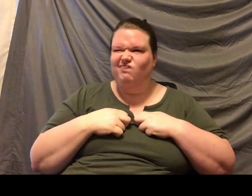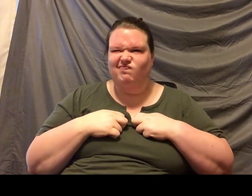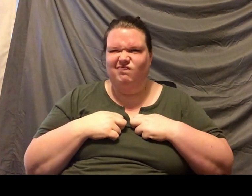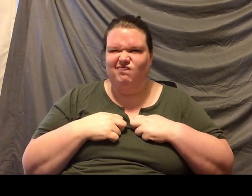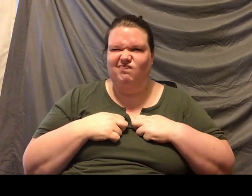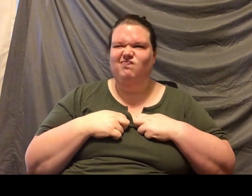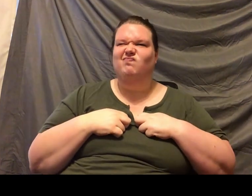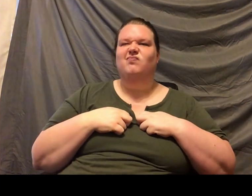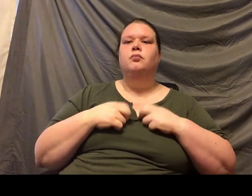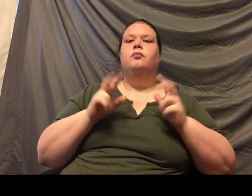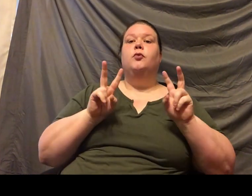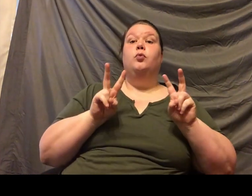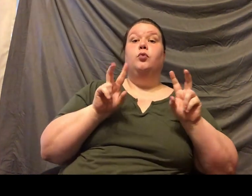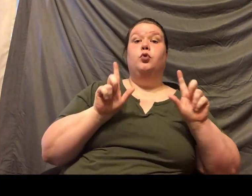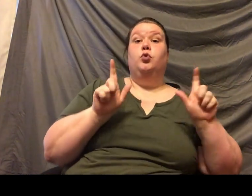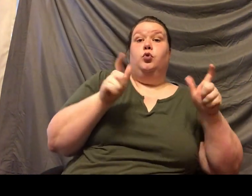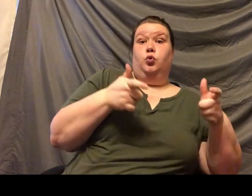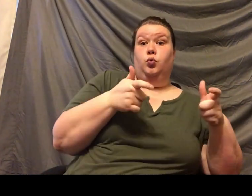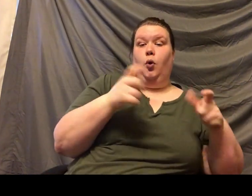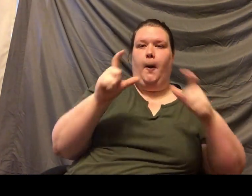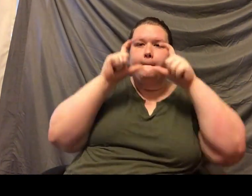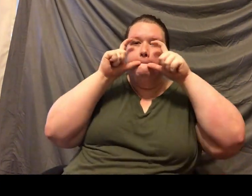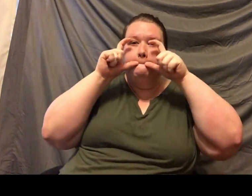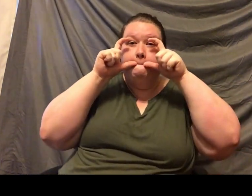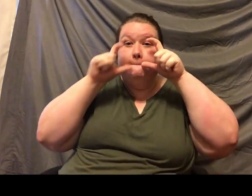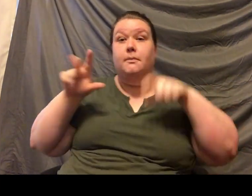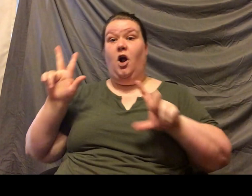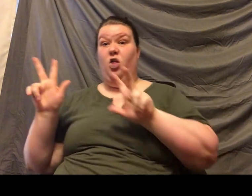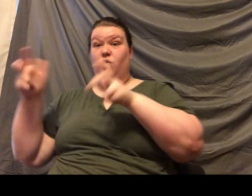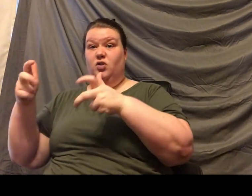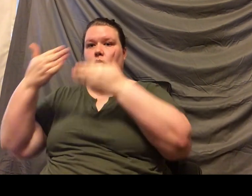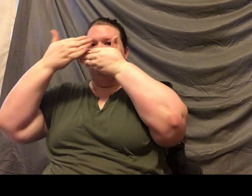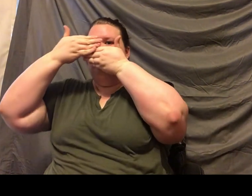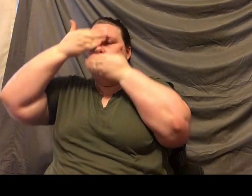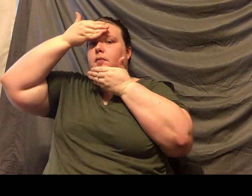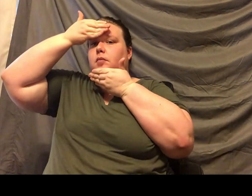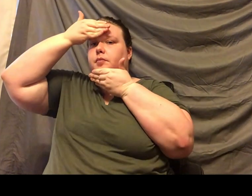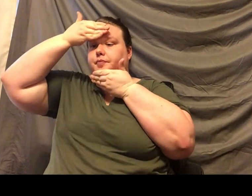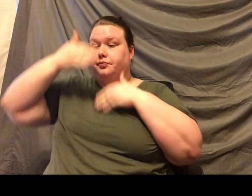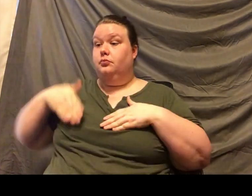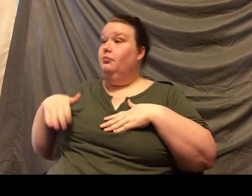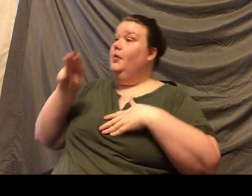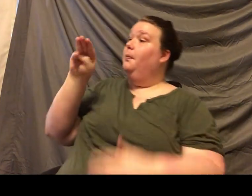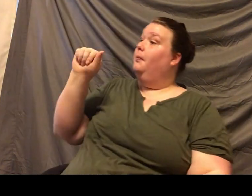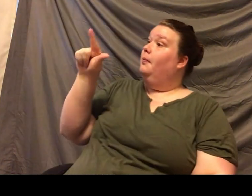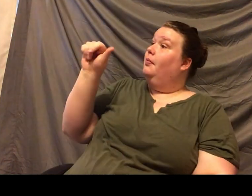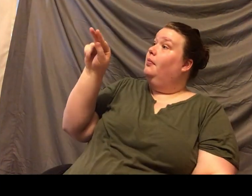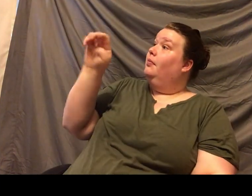to have a very, very flat face. How's it going, Melanie? Still sleeping. Still sleeping. And lazy, just like a typical sloth.